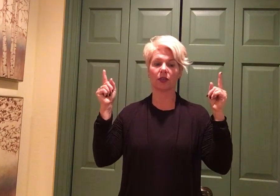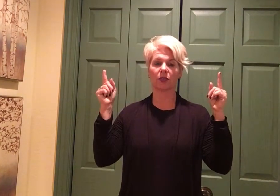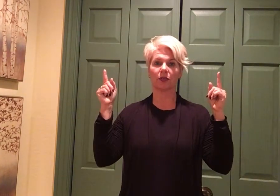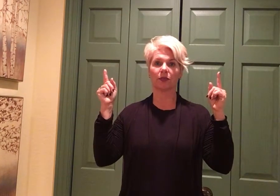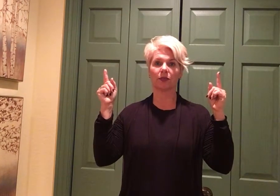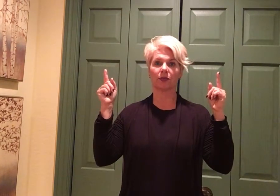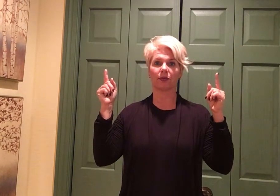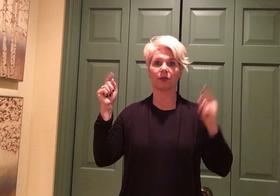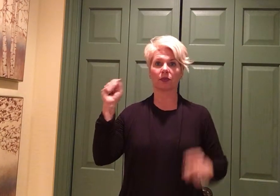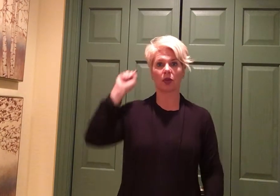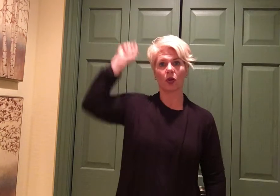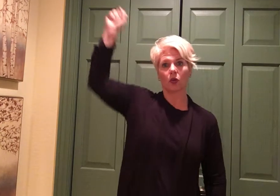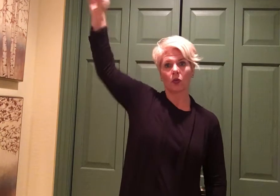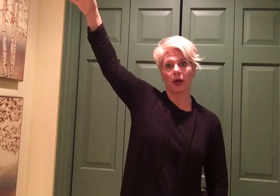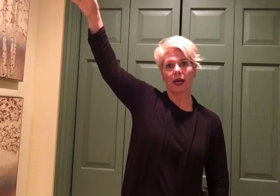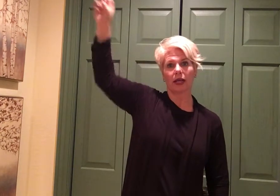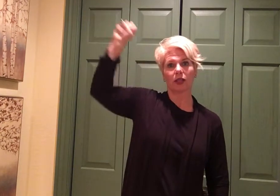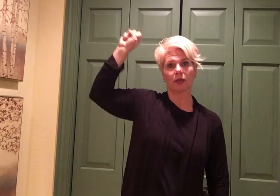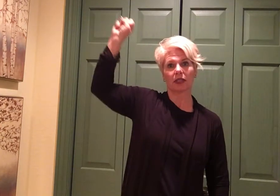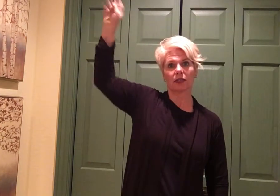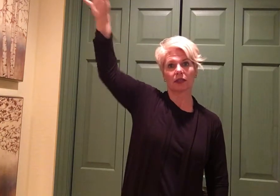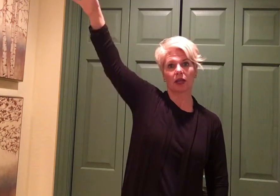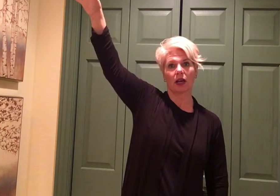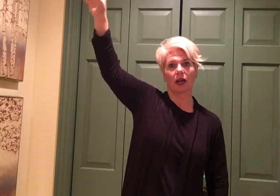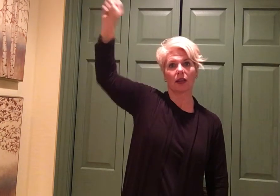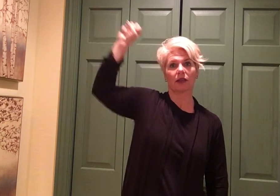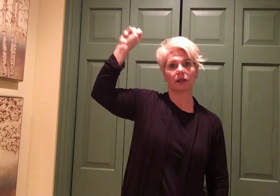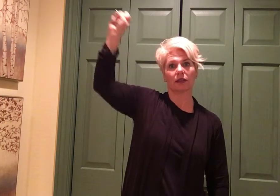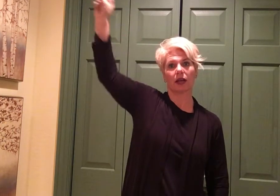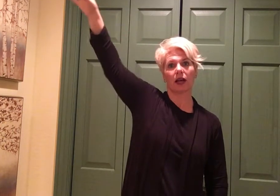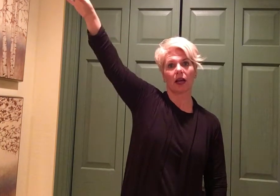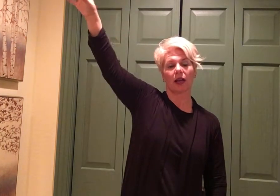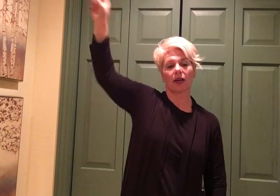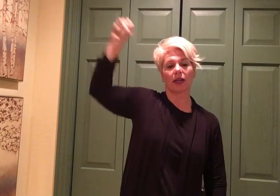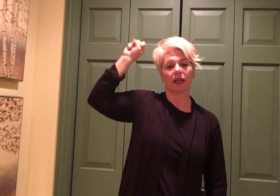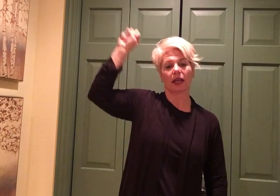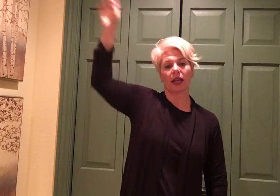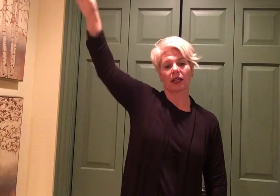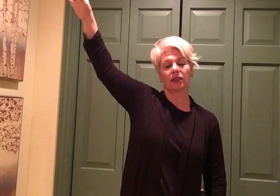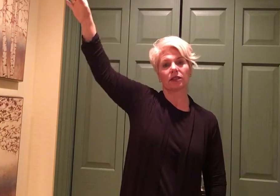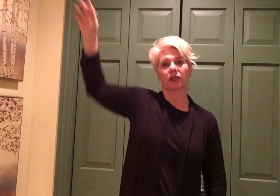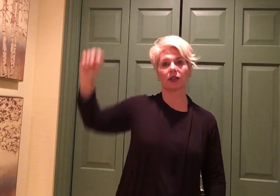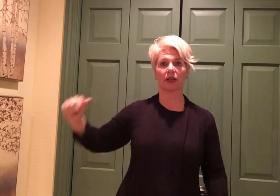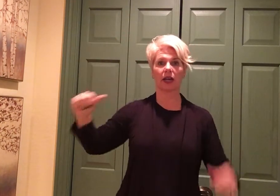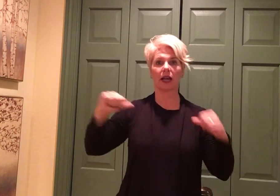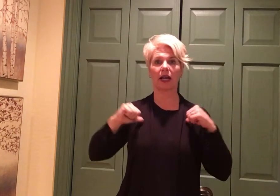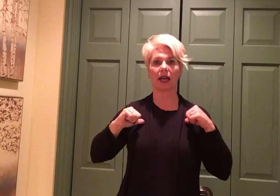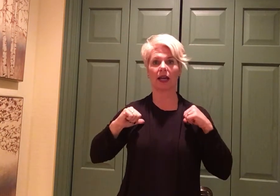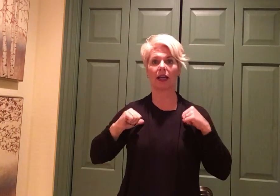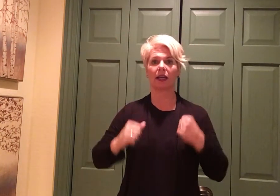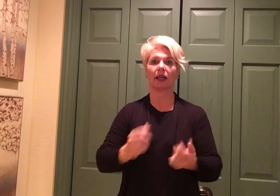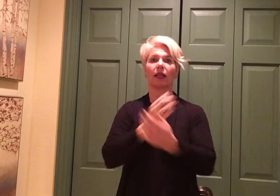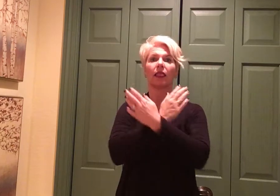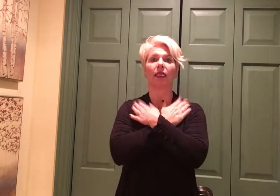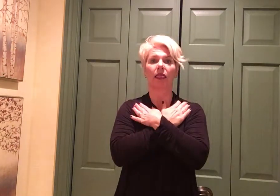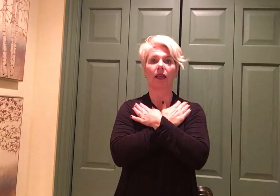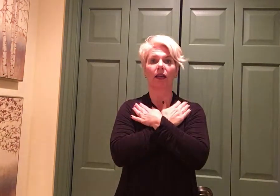Wise men saw the star and answered, I love